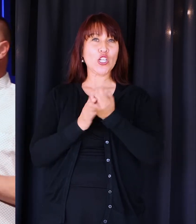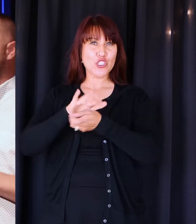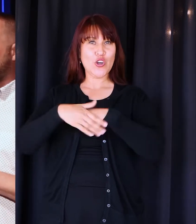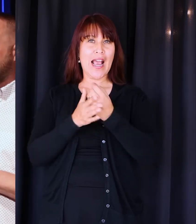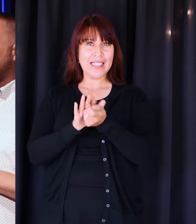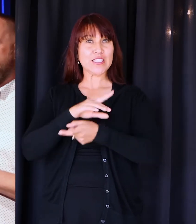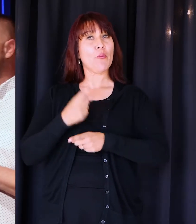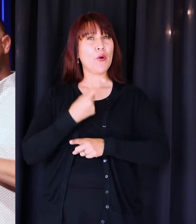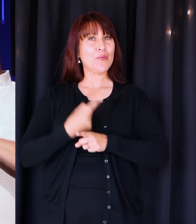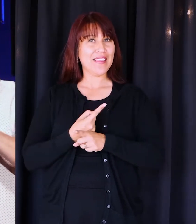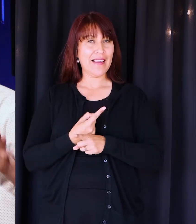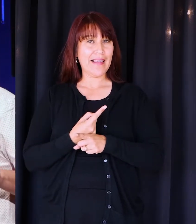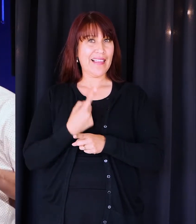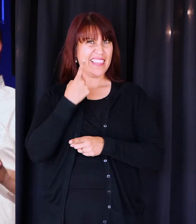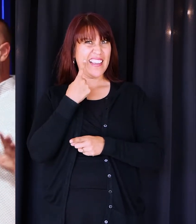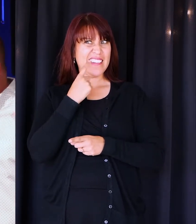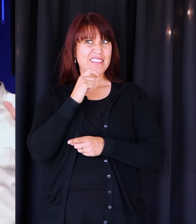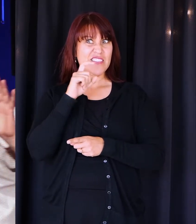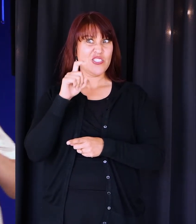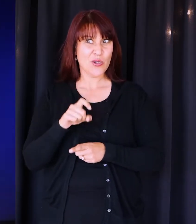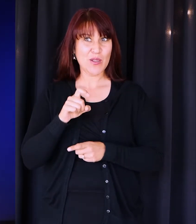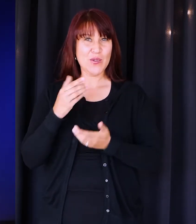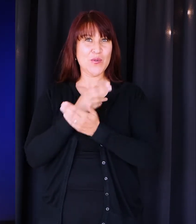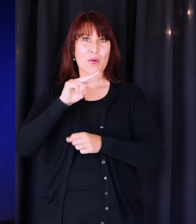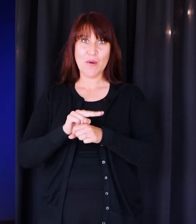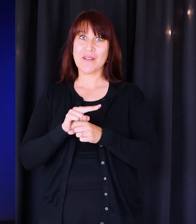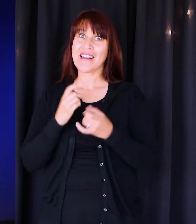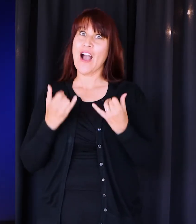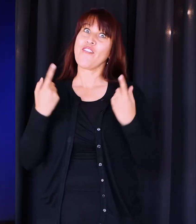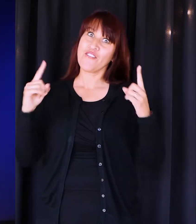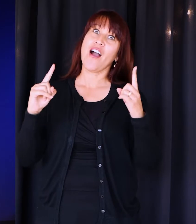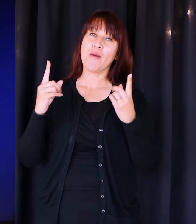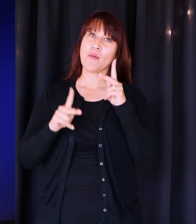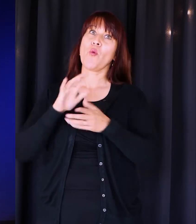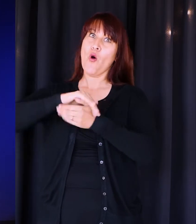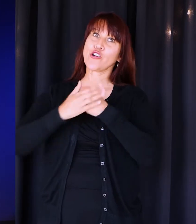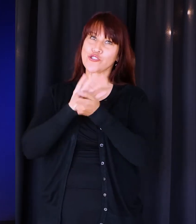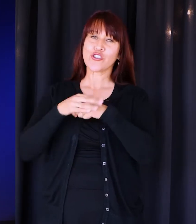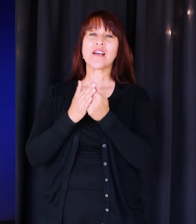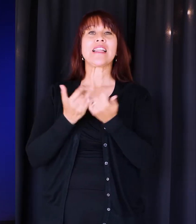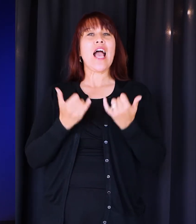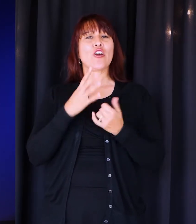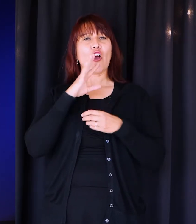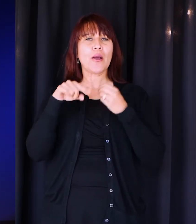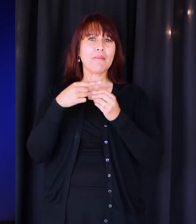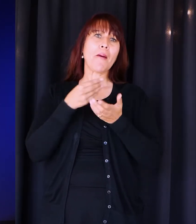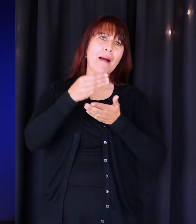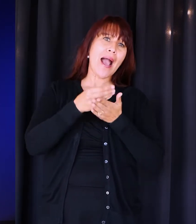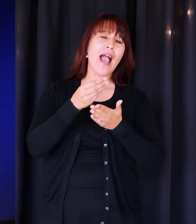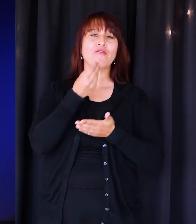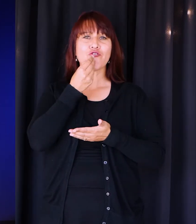appropriately. I don't think that should be a new normal, but it is. We're talking about the new normal of stocking up on groceries.